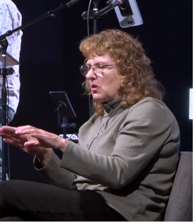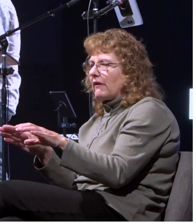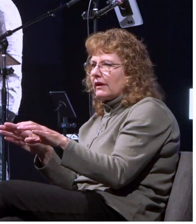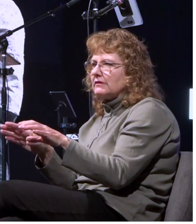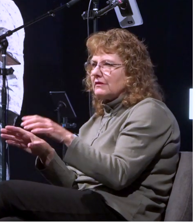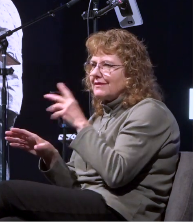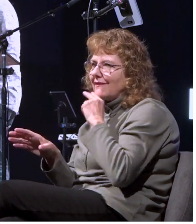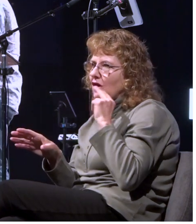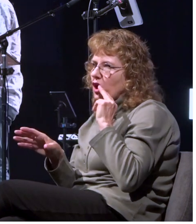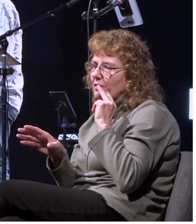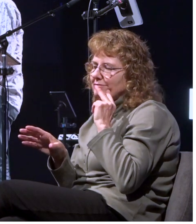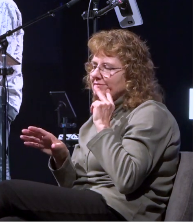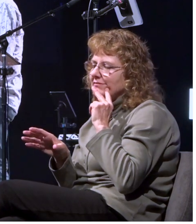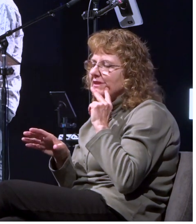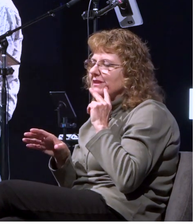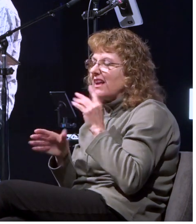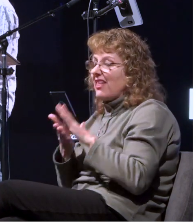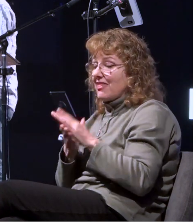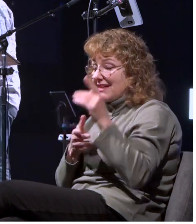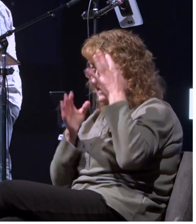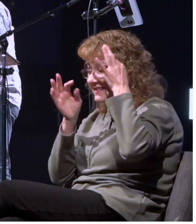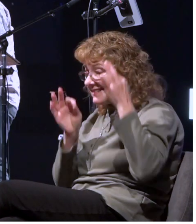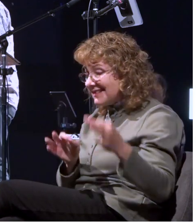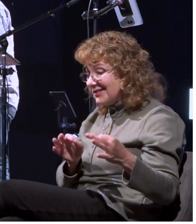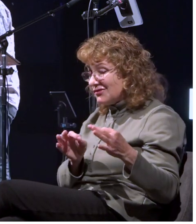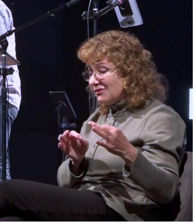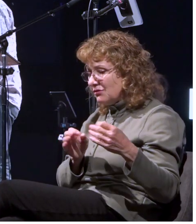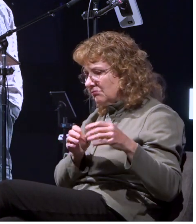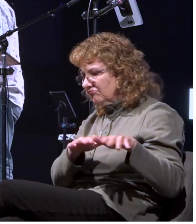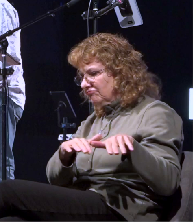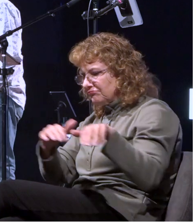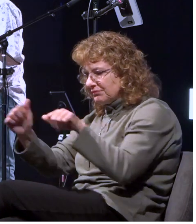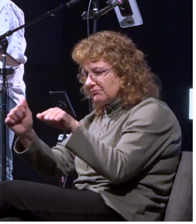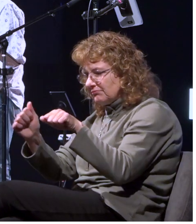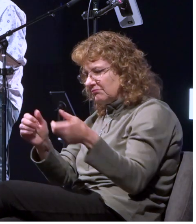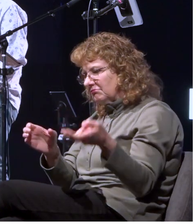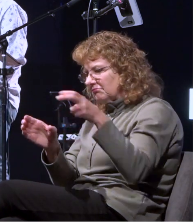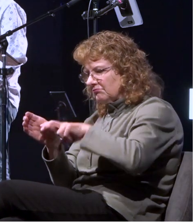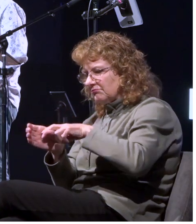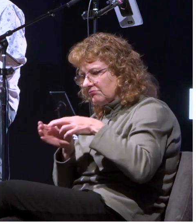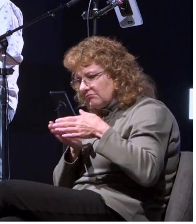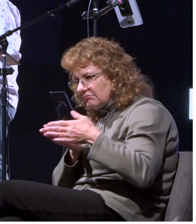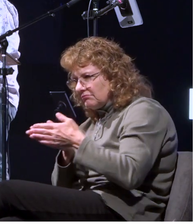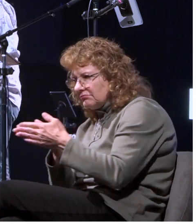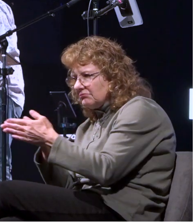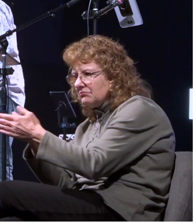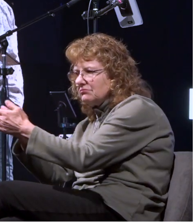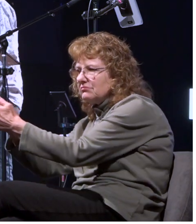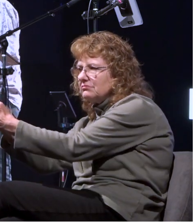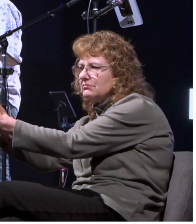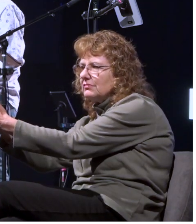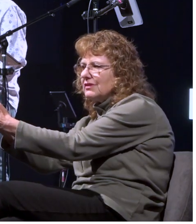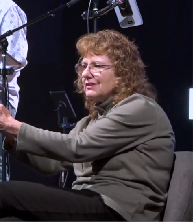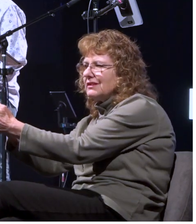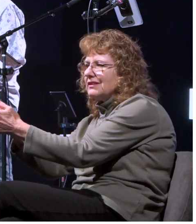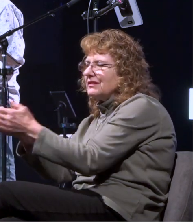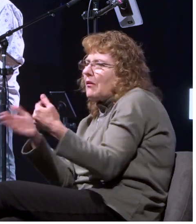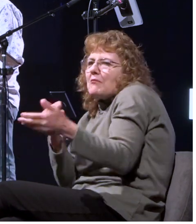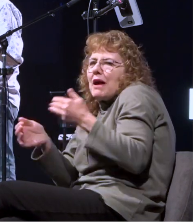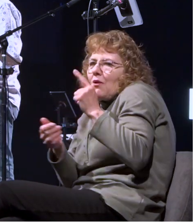on the decision to sail rather than on who made the decision right